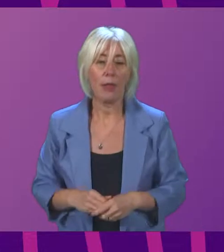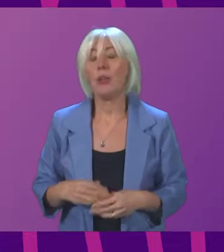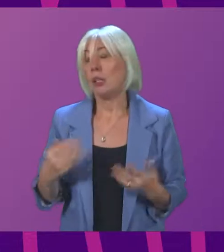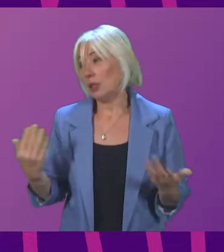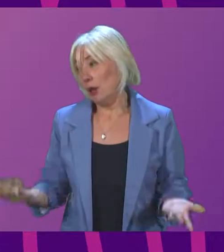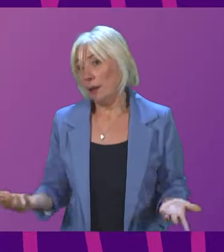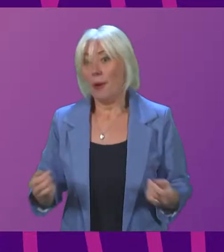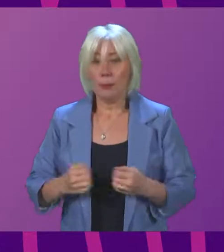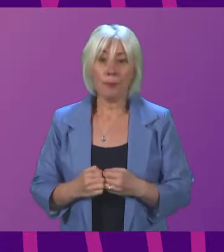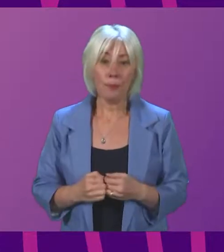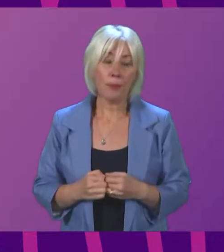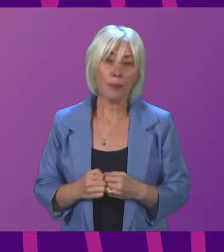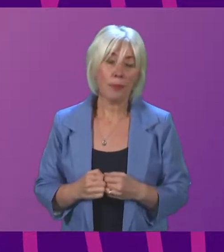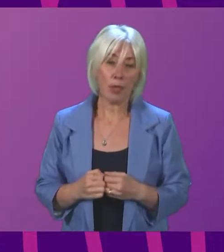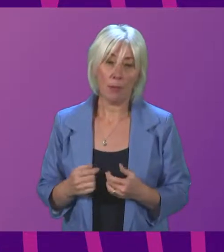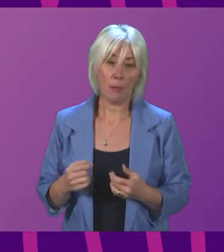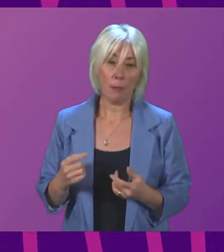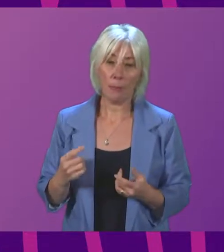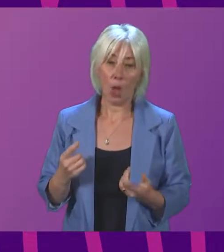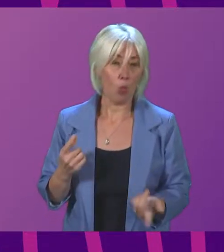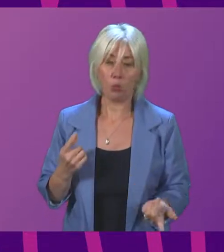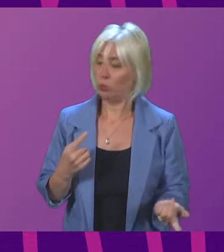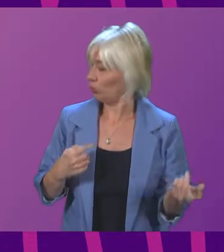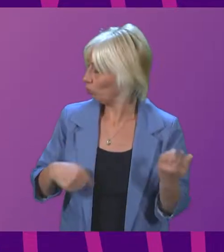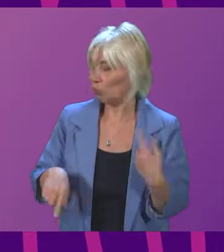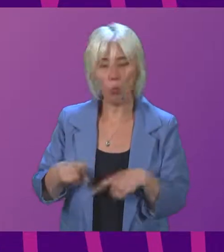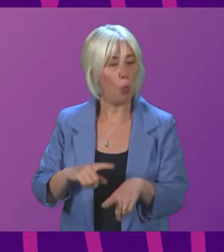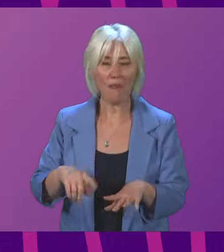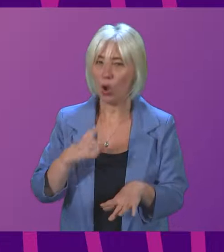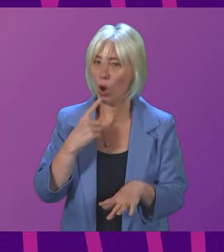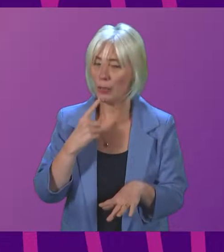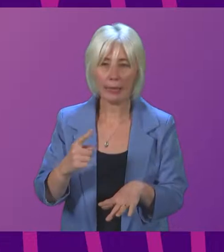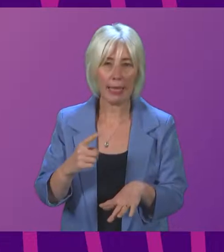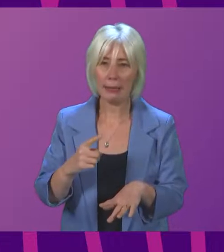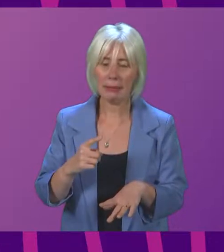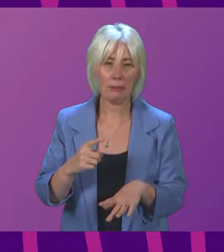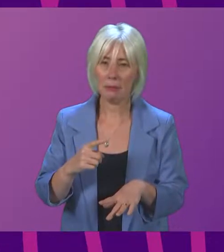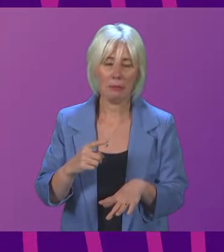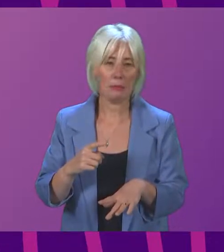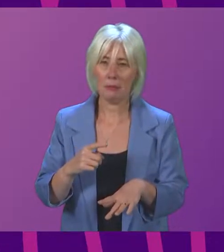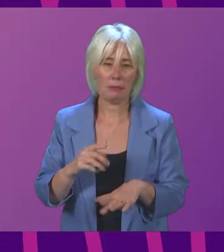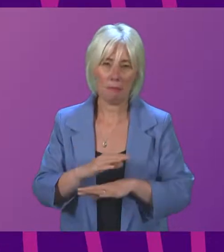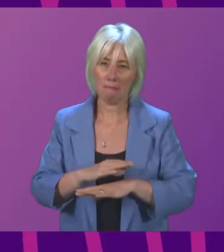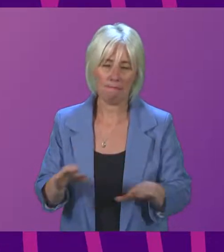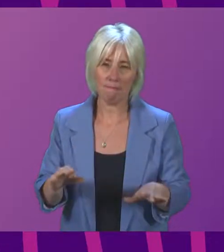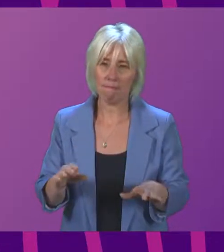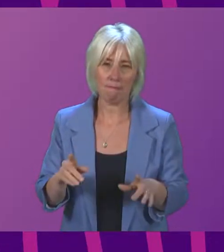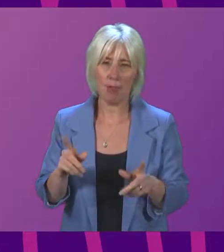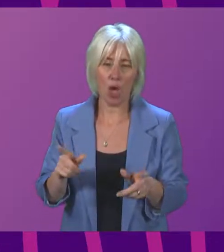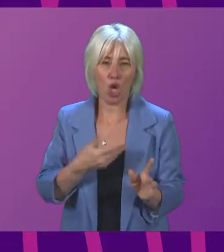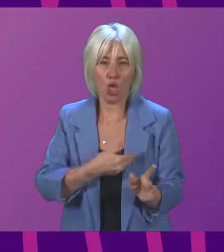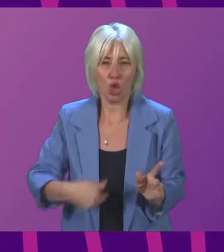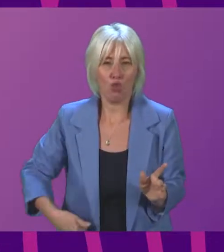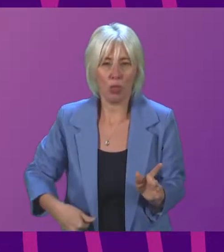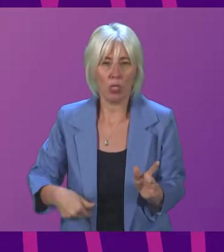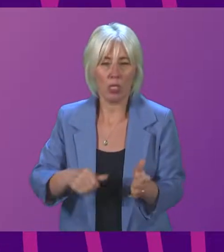Jeremy Balfour that we have not said in any way that this should be taken into account by those insurance